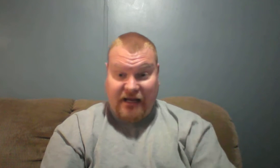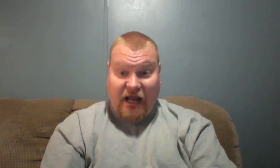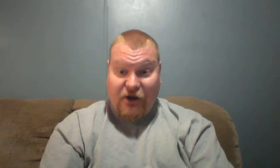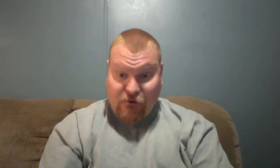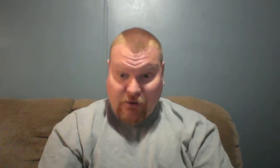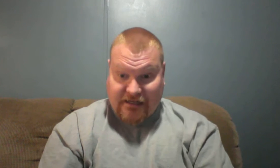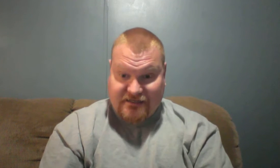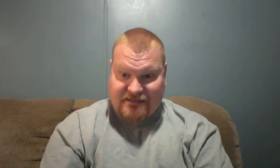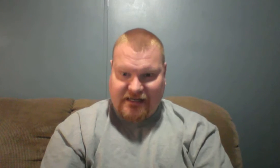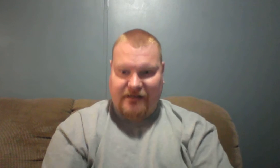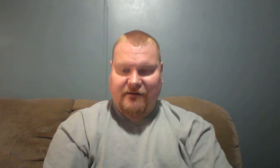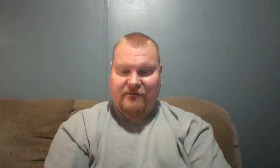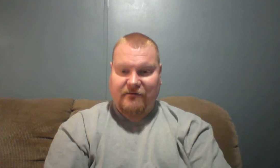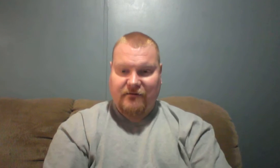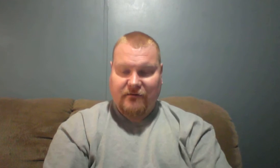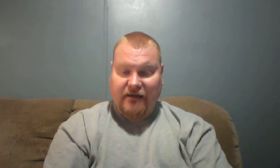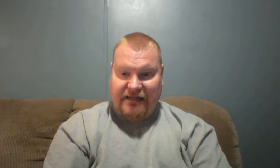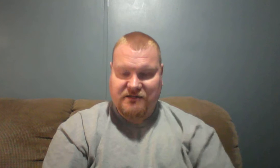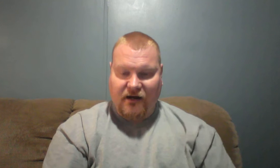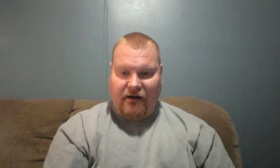new ways to sin against God.